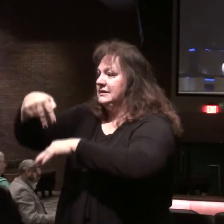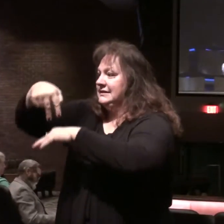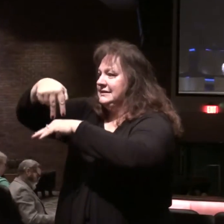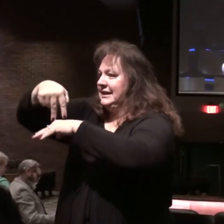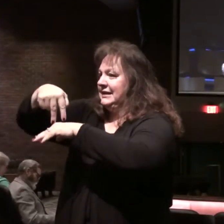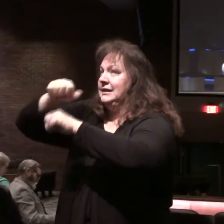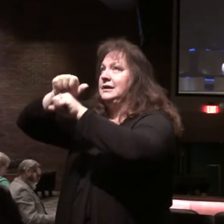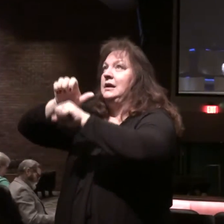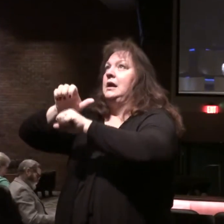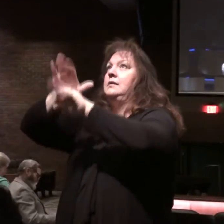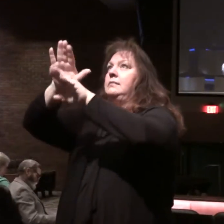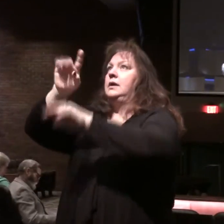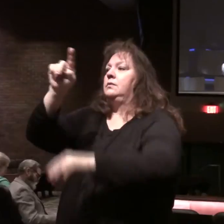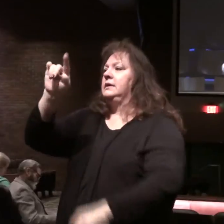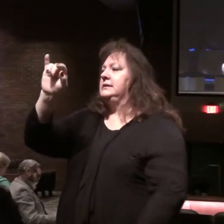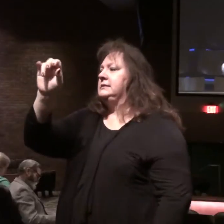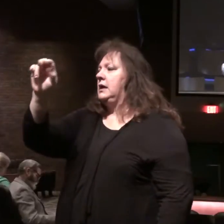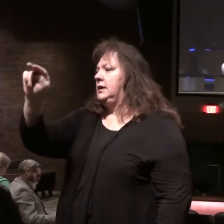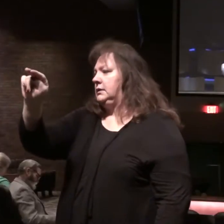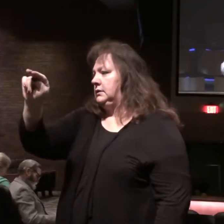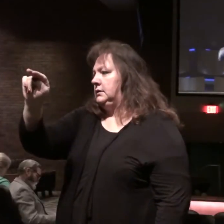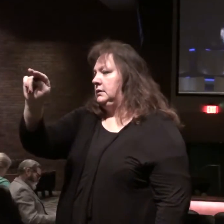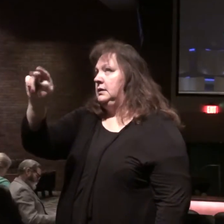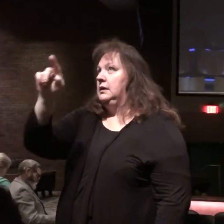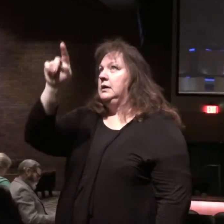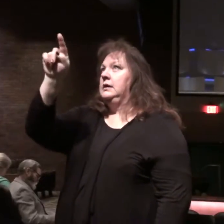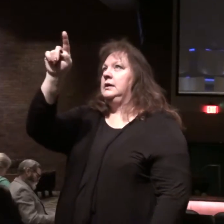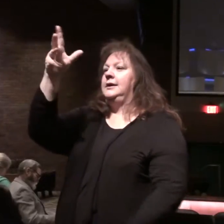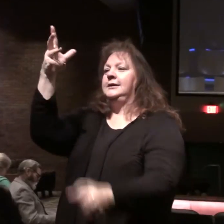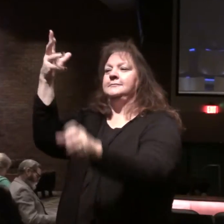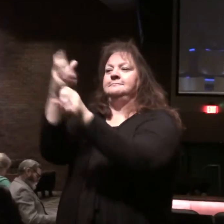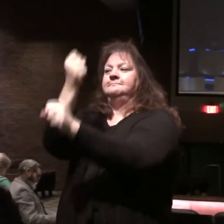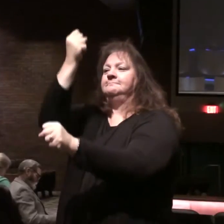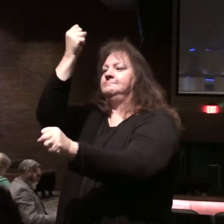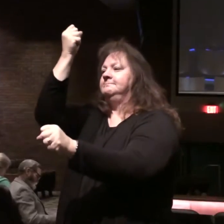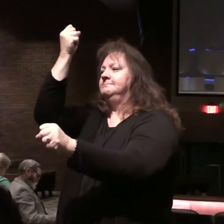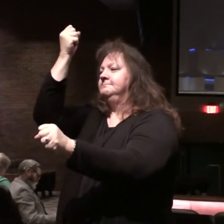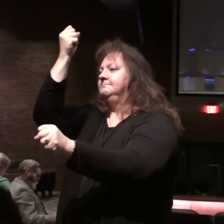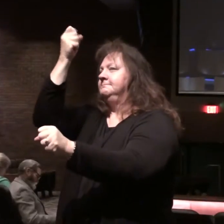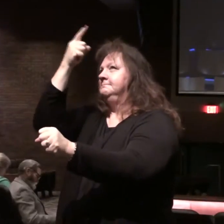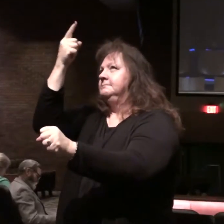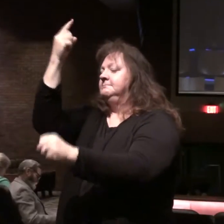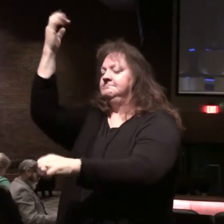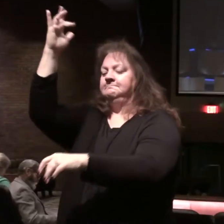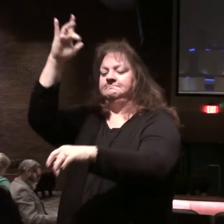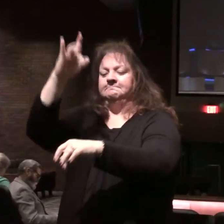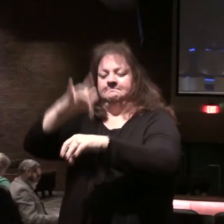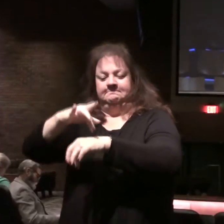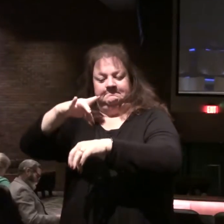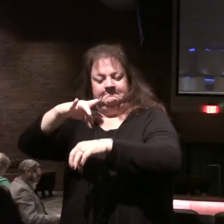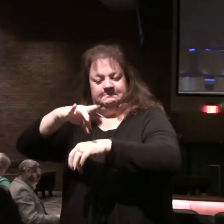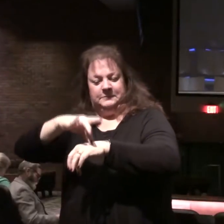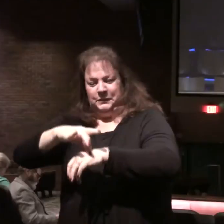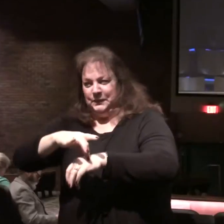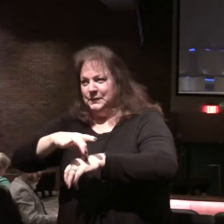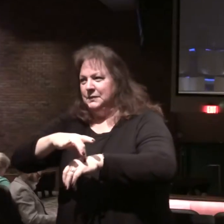Zion. He is victorious. He has returned to earth.